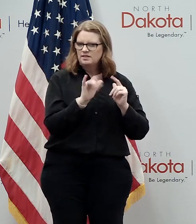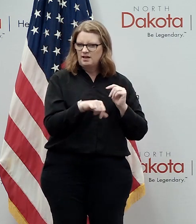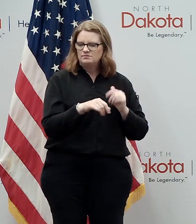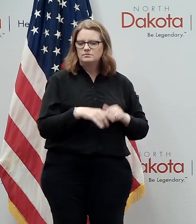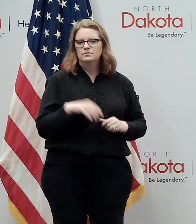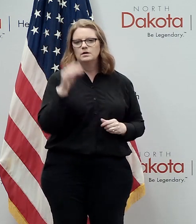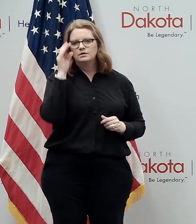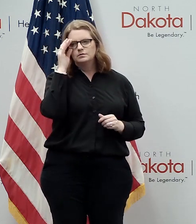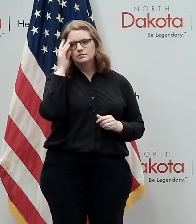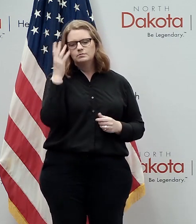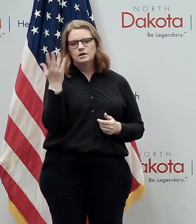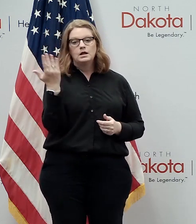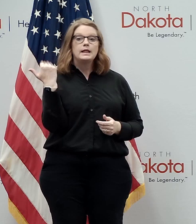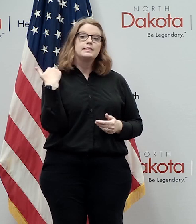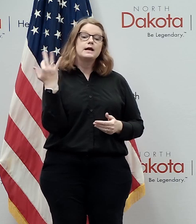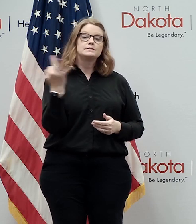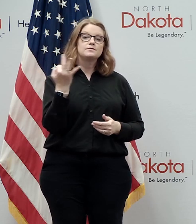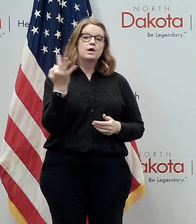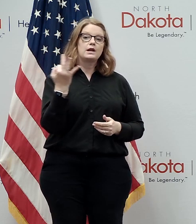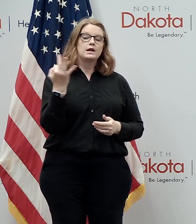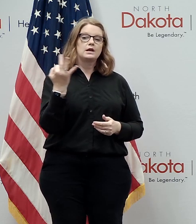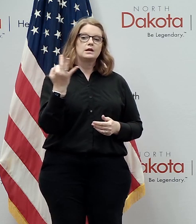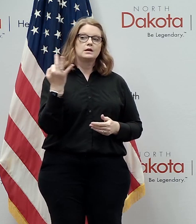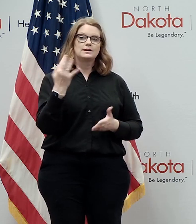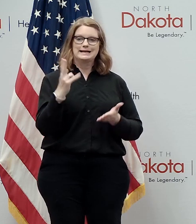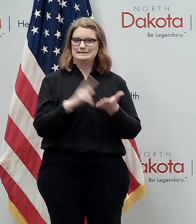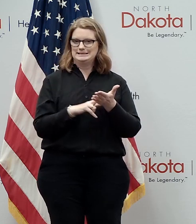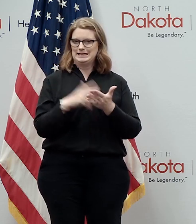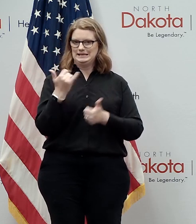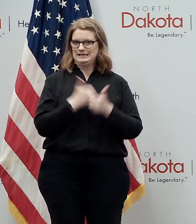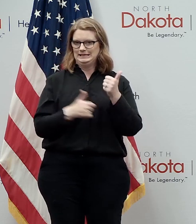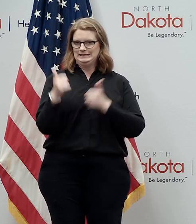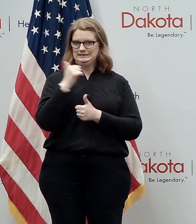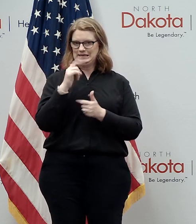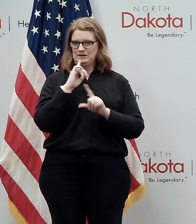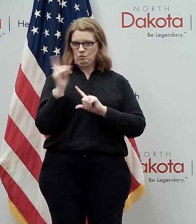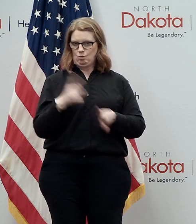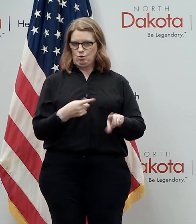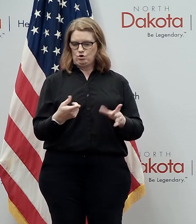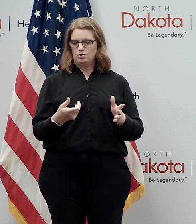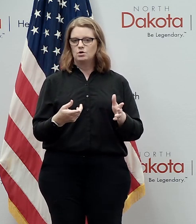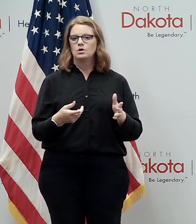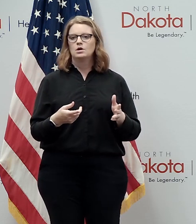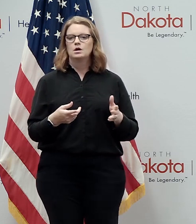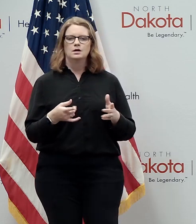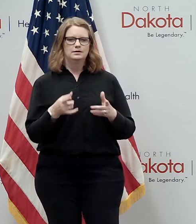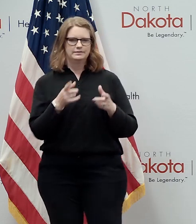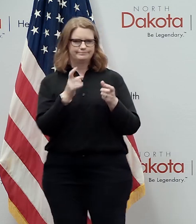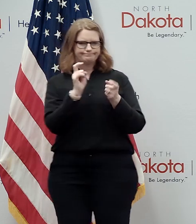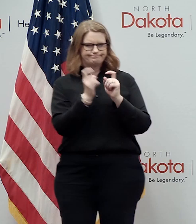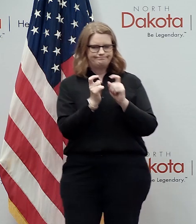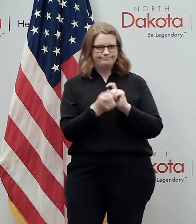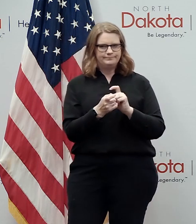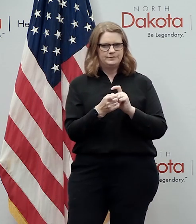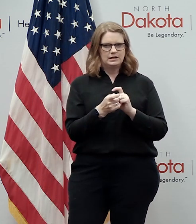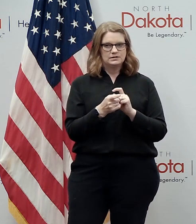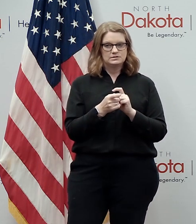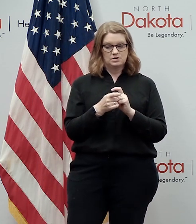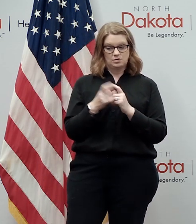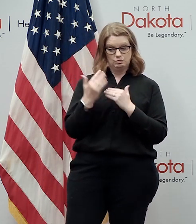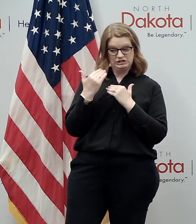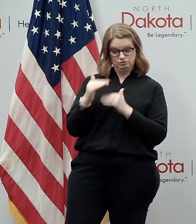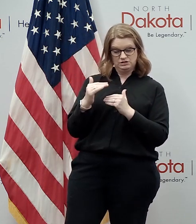last friday i signed an executive order that modified uh and started opening up the restrictions on